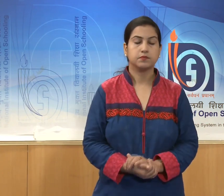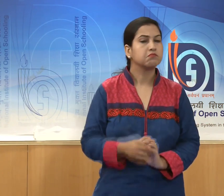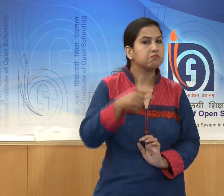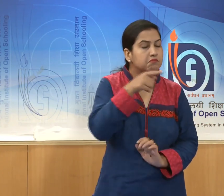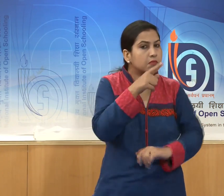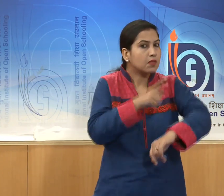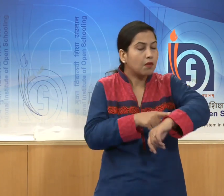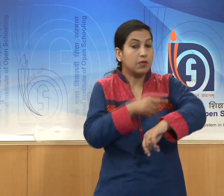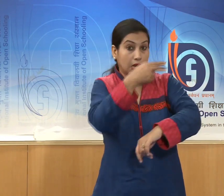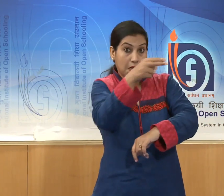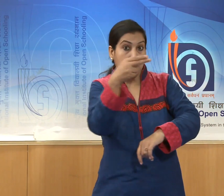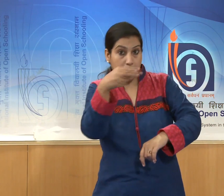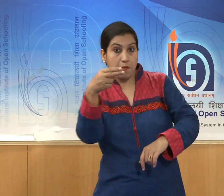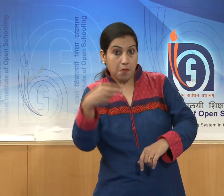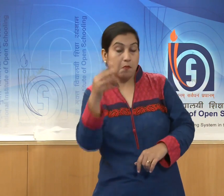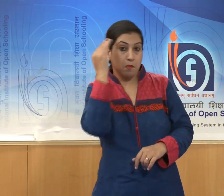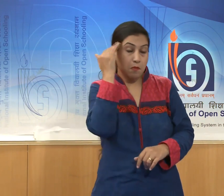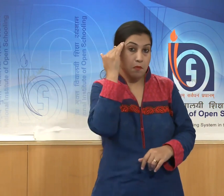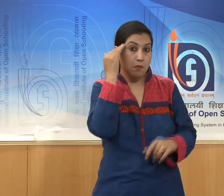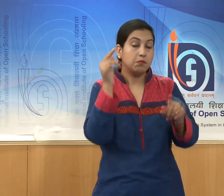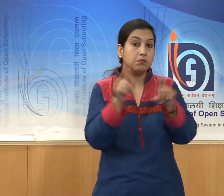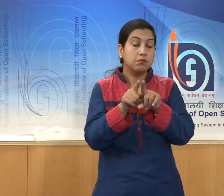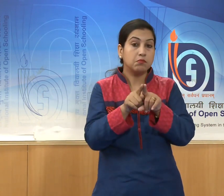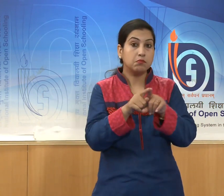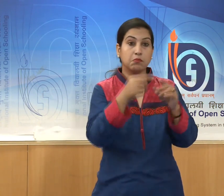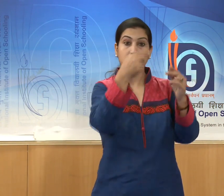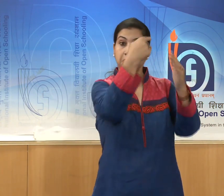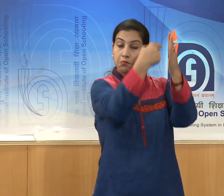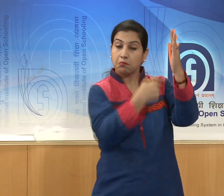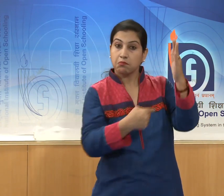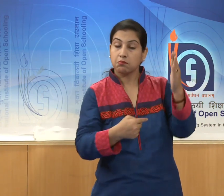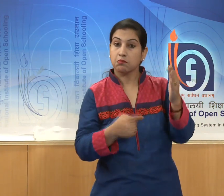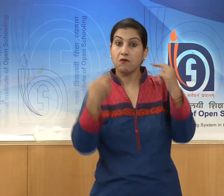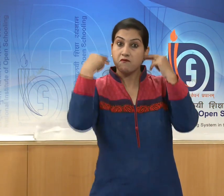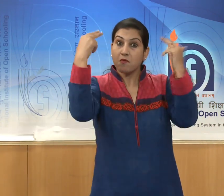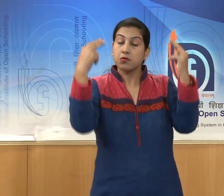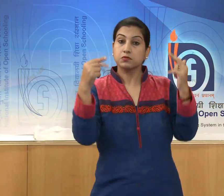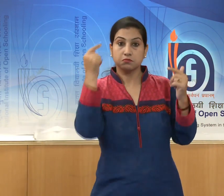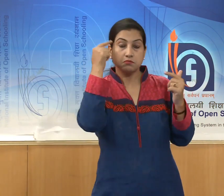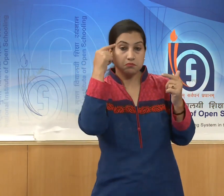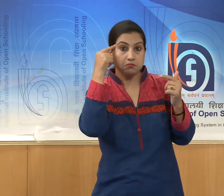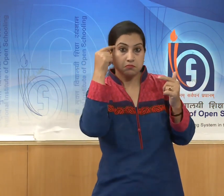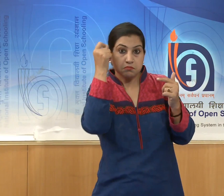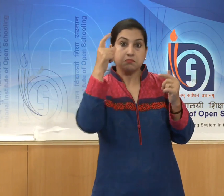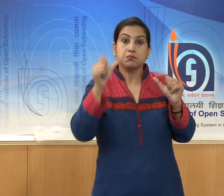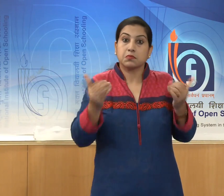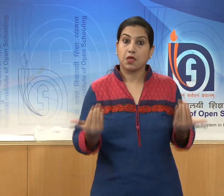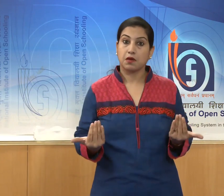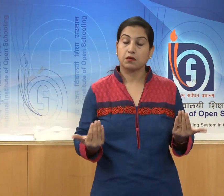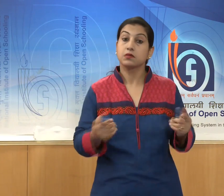enlisted art objects of this period